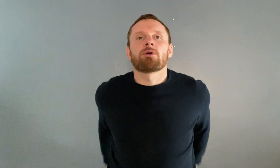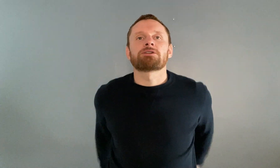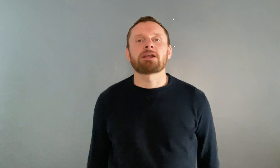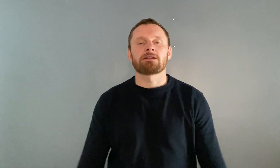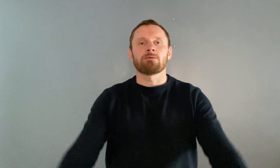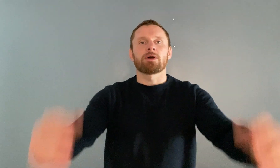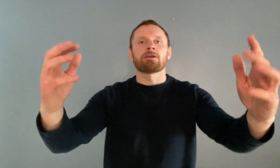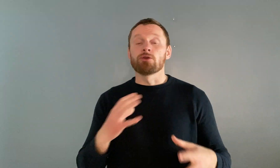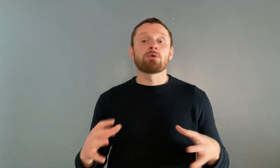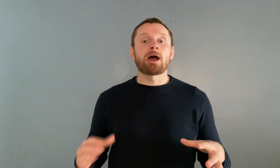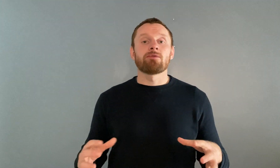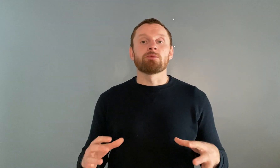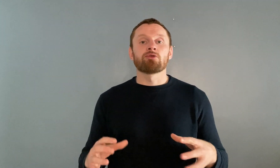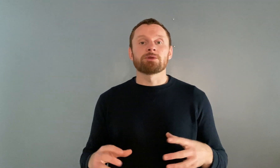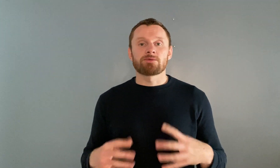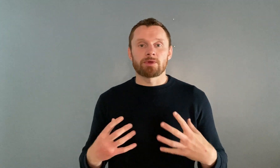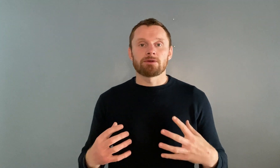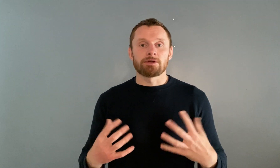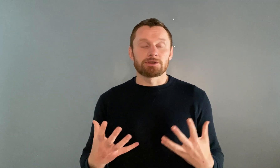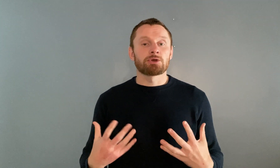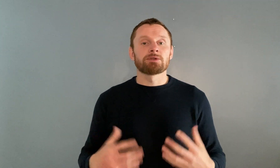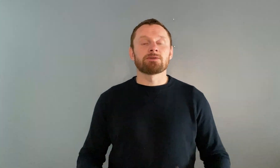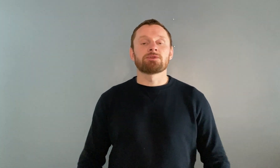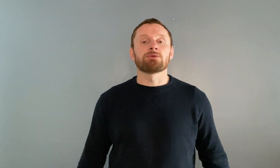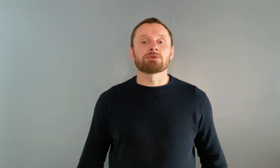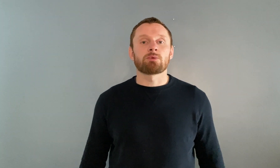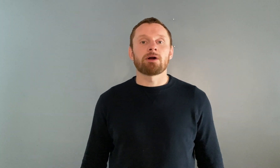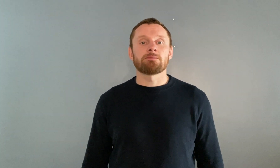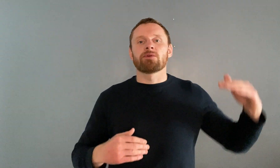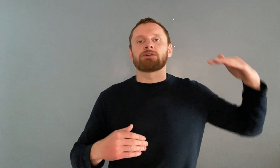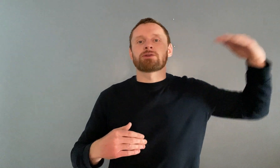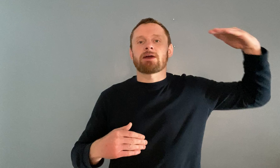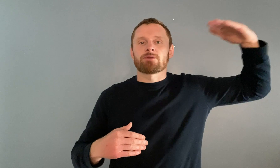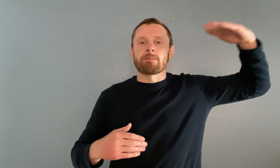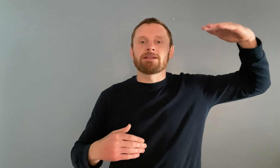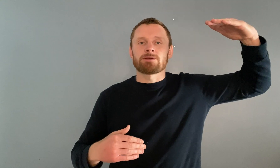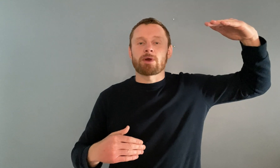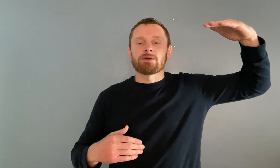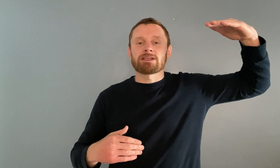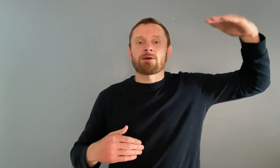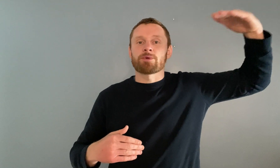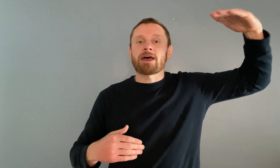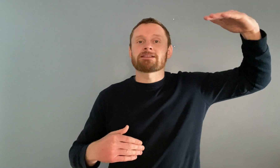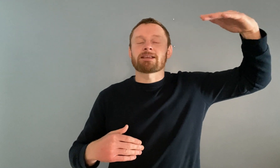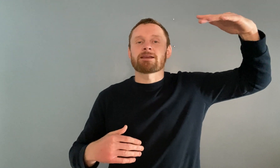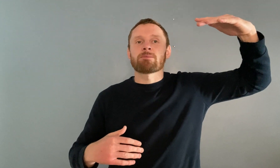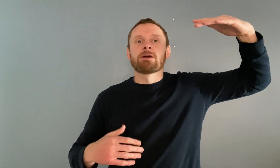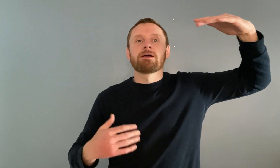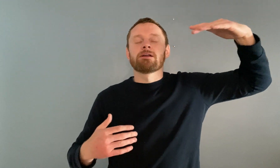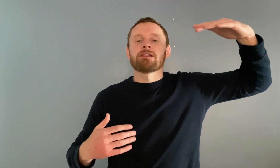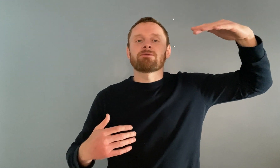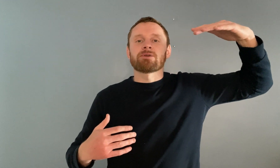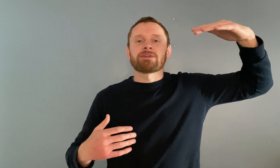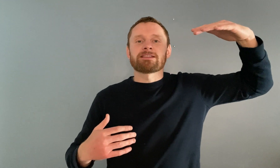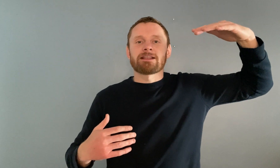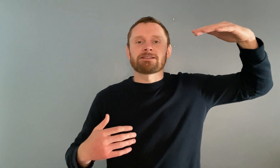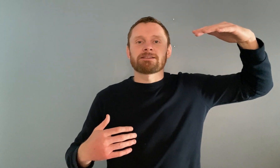more gentle way do whatever movements feel intuitive to you as well first you have to meet it where it's at with that same level of intensity